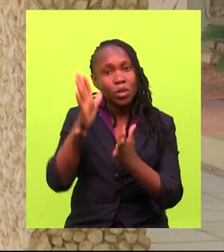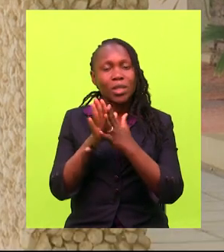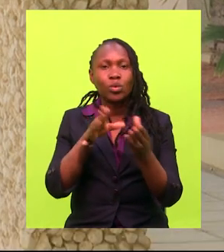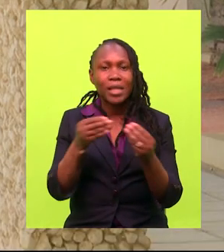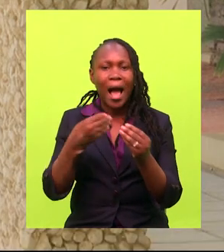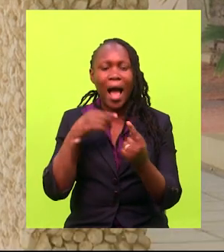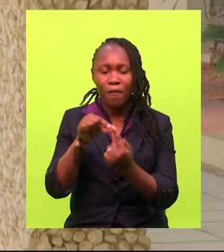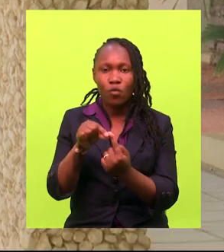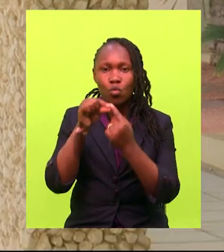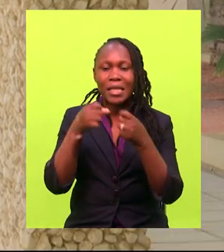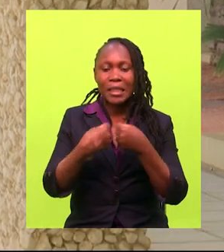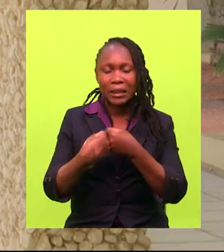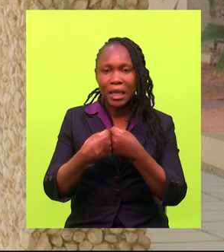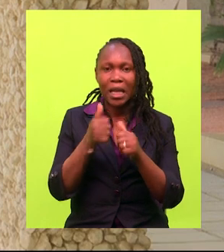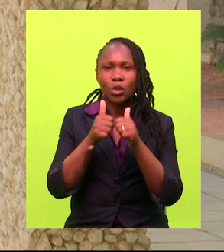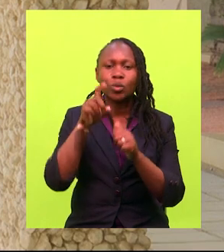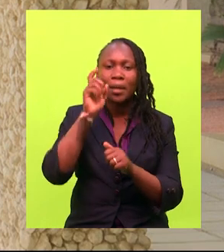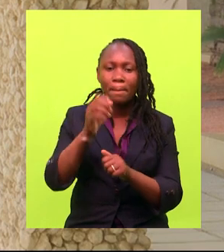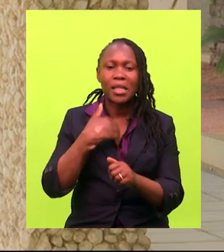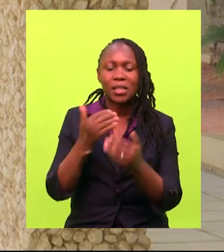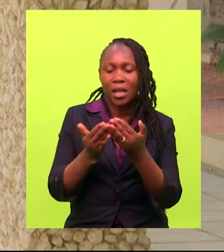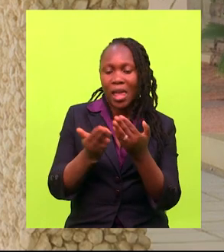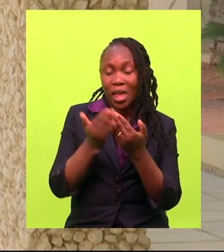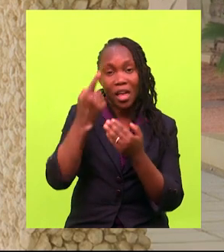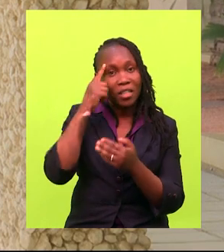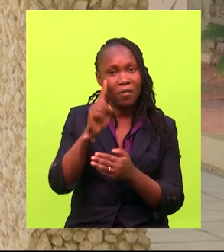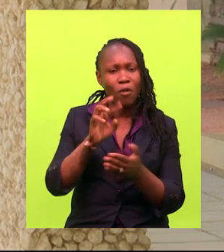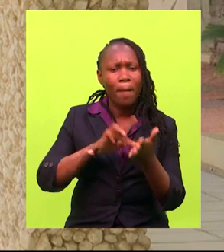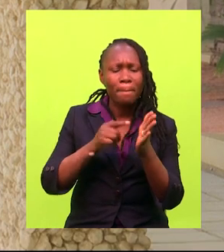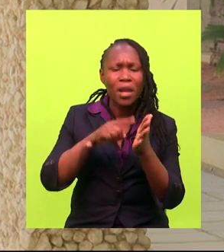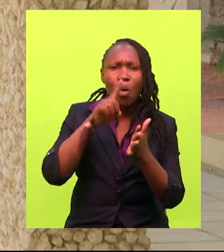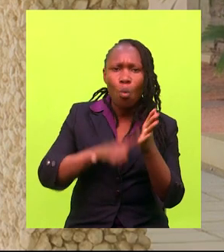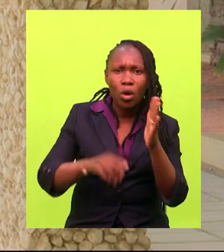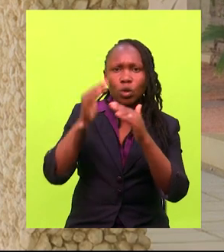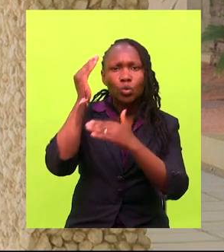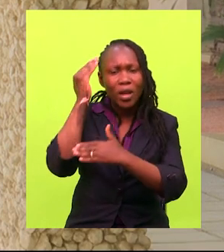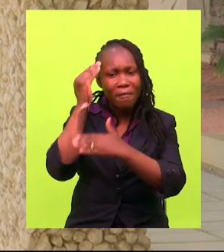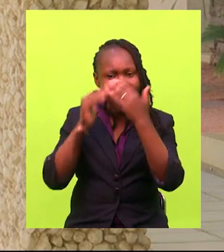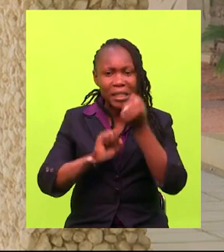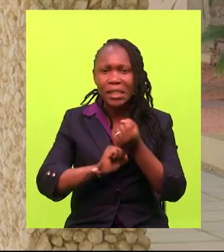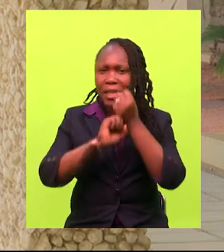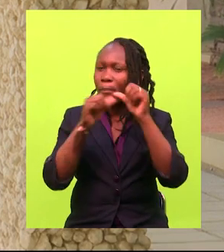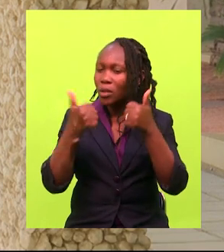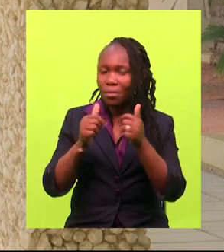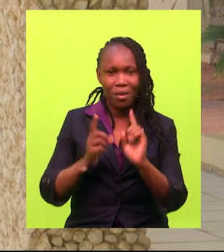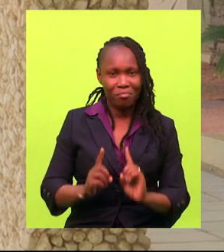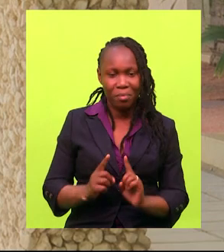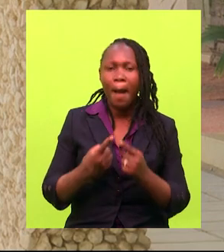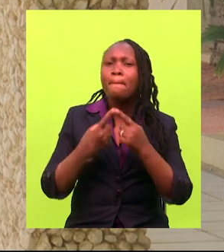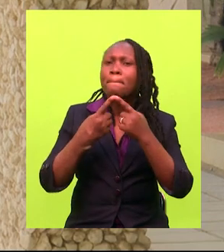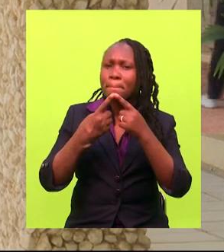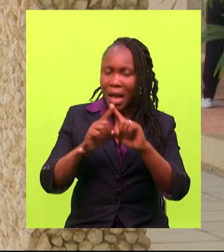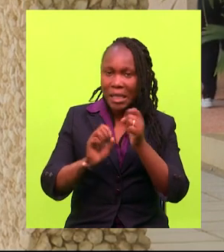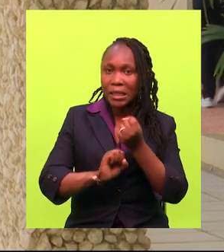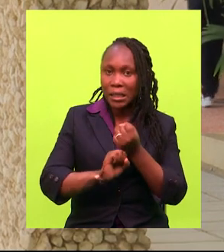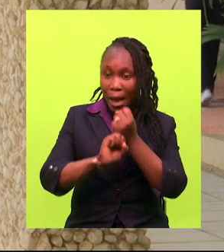challenges that require attention. So, of course, that doesn't mean that a university hasn't been supporting the students,